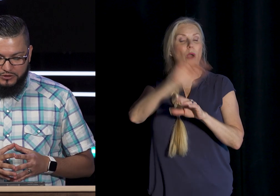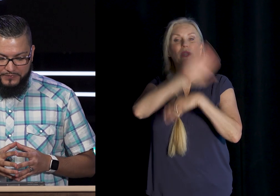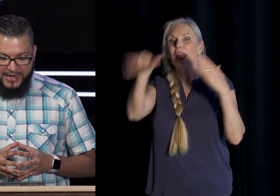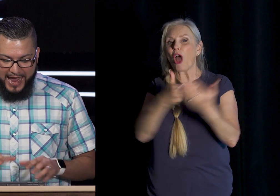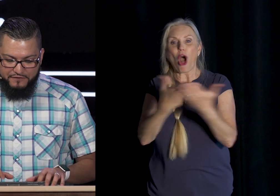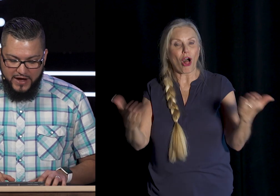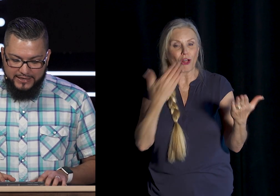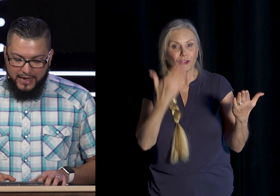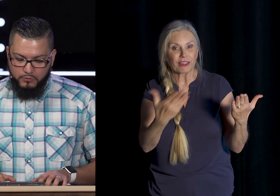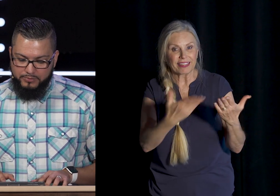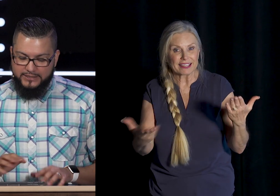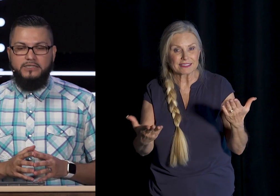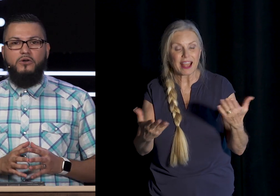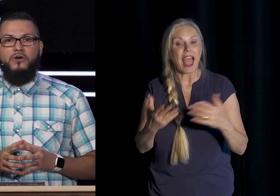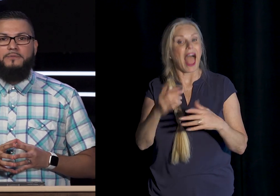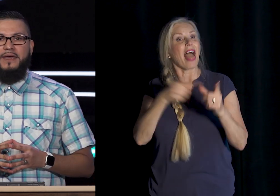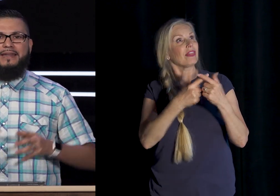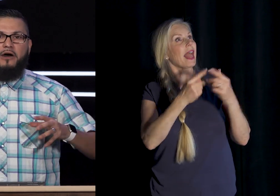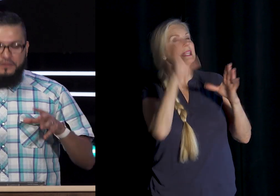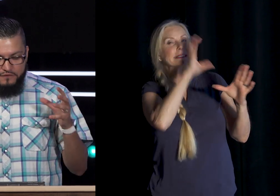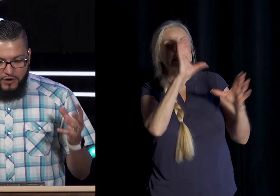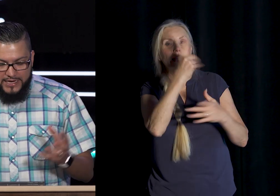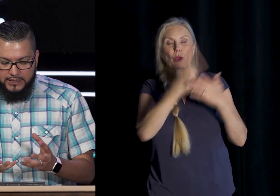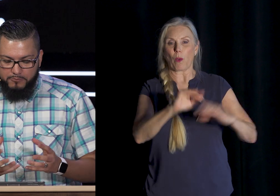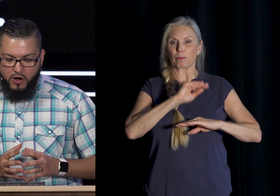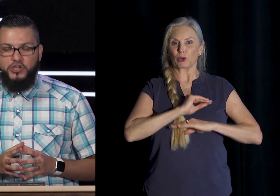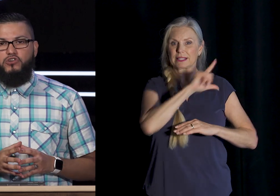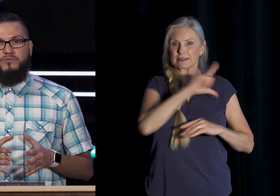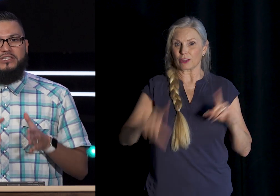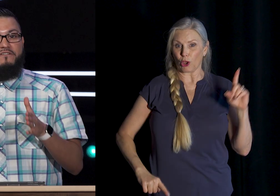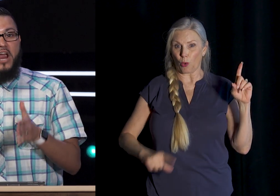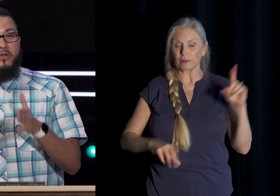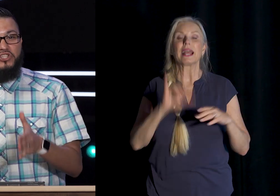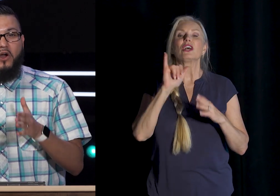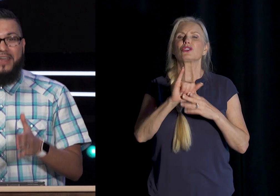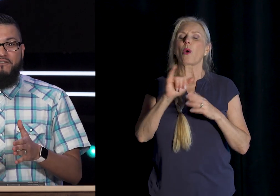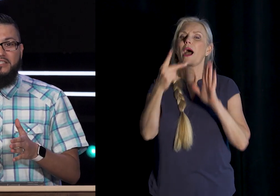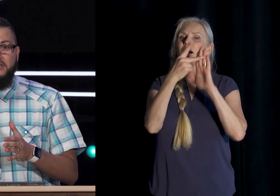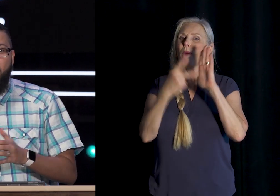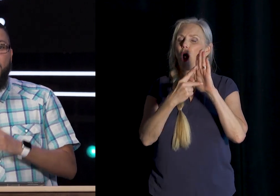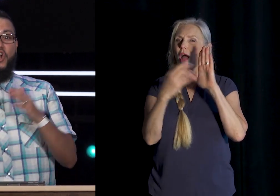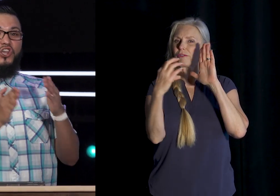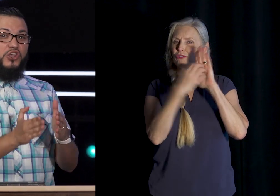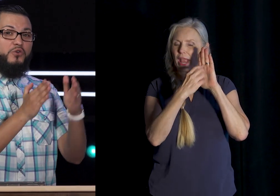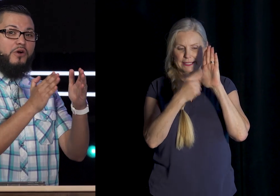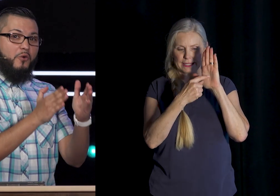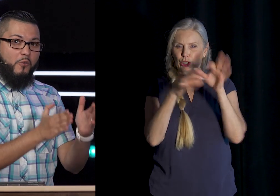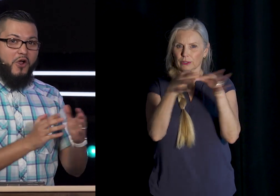And find out What pleases the Lord Now the phrasing That Paul used Puts a very strong Emphasis on You were